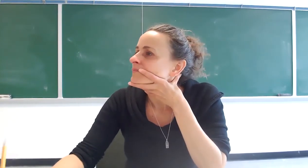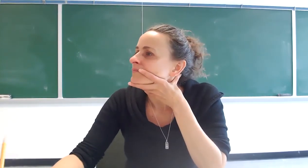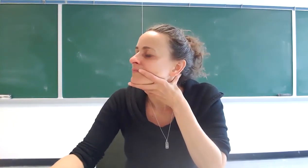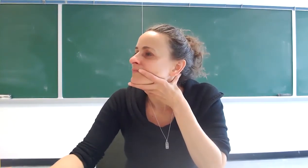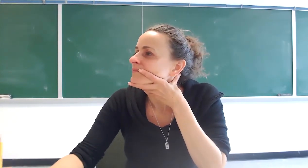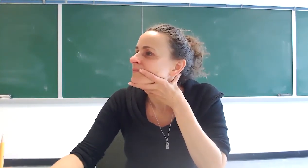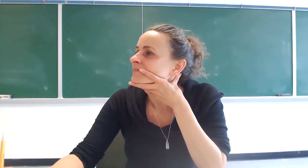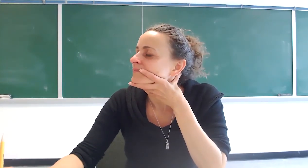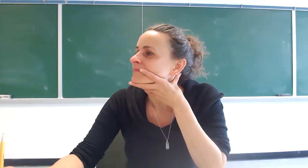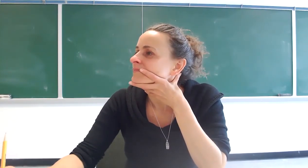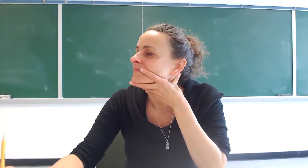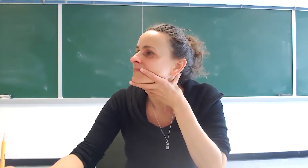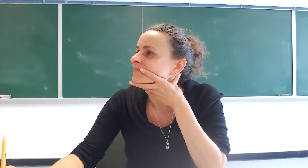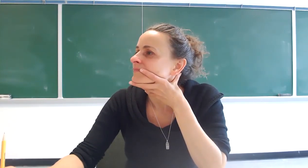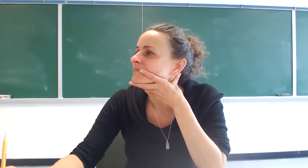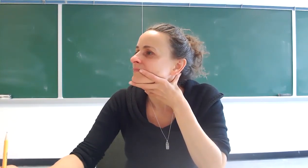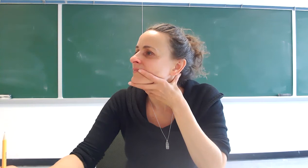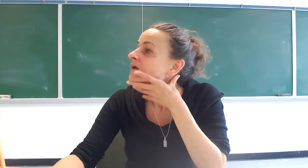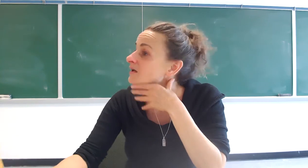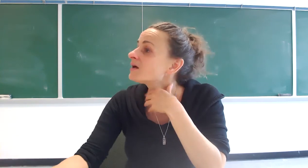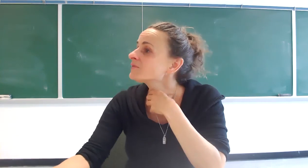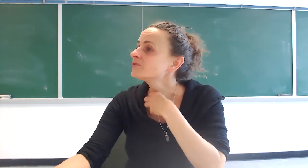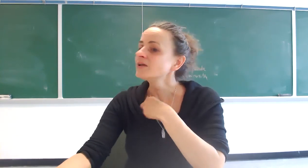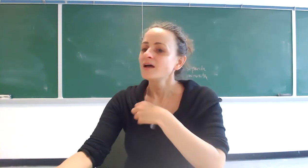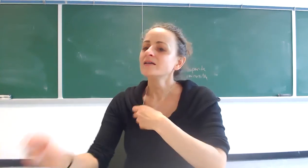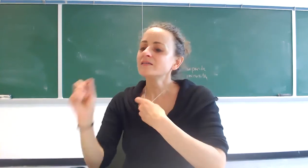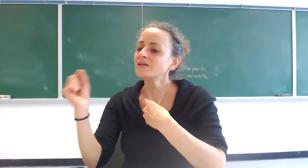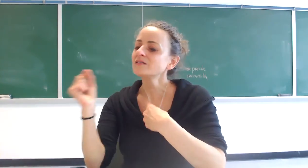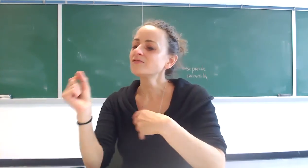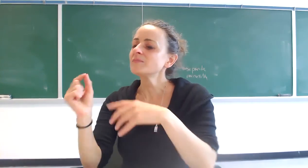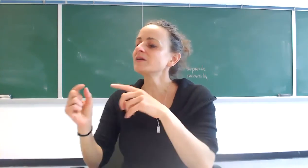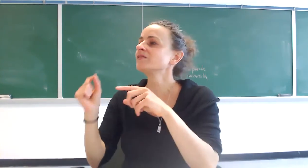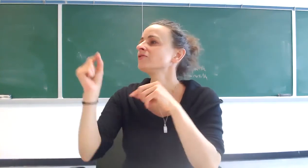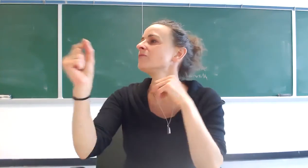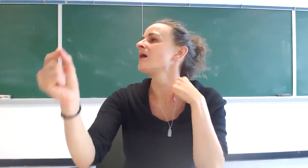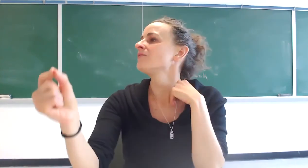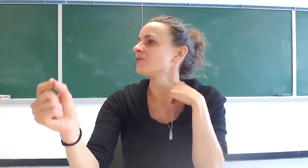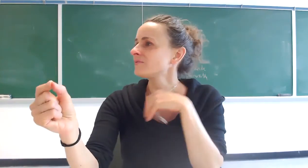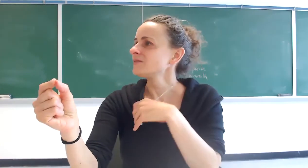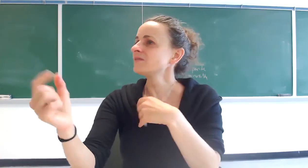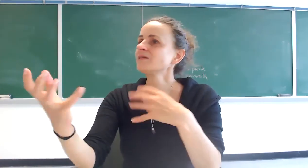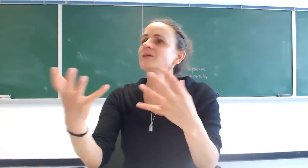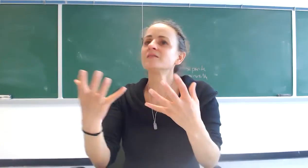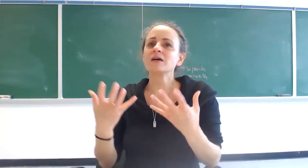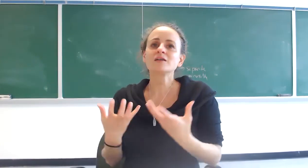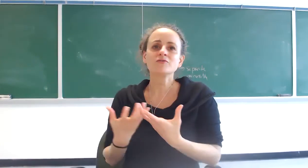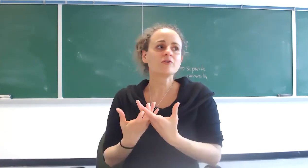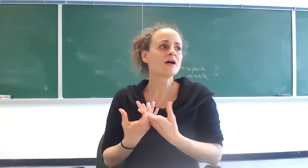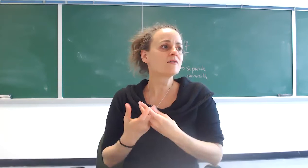um god approaching yeah absolutely and it's seductive why because there's no power right when somebody's begging you for help